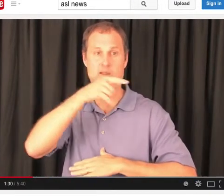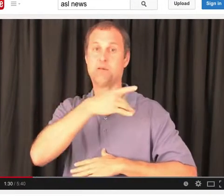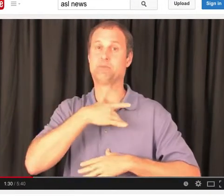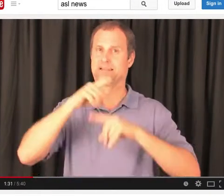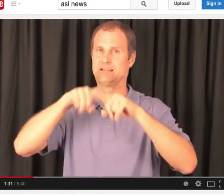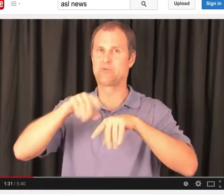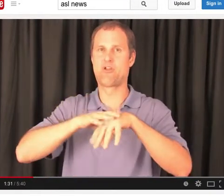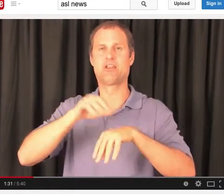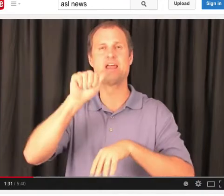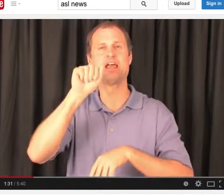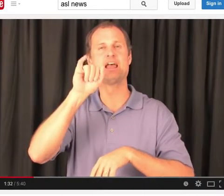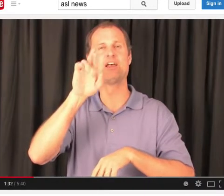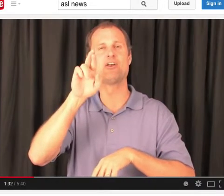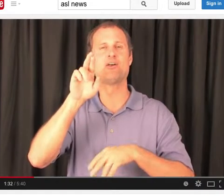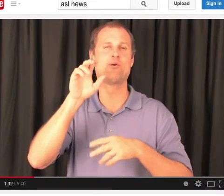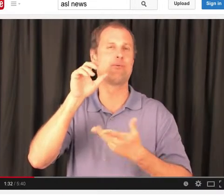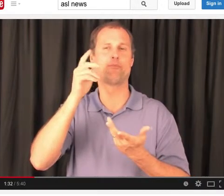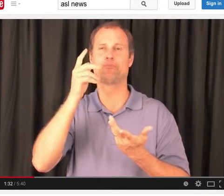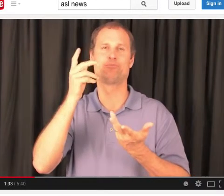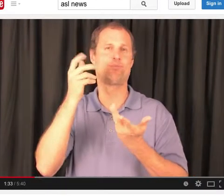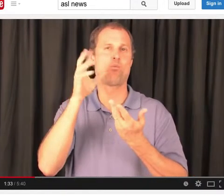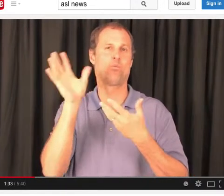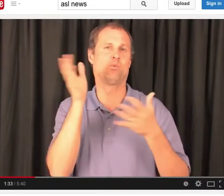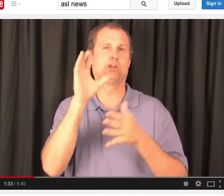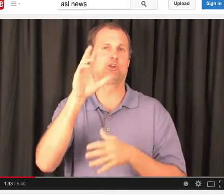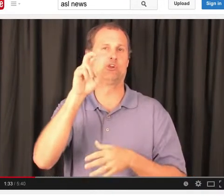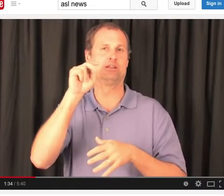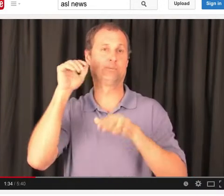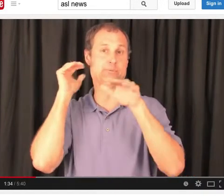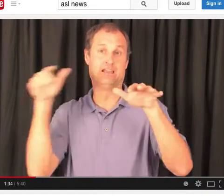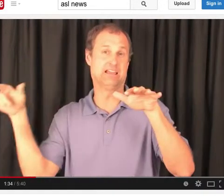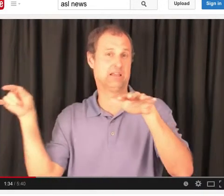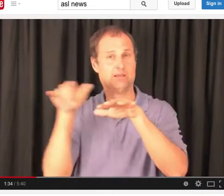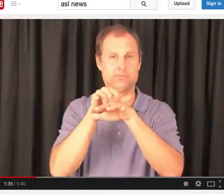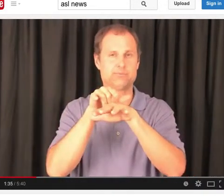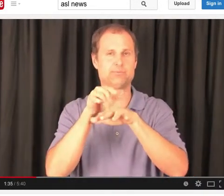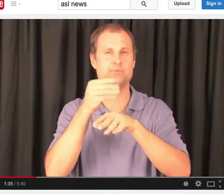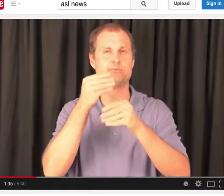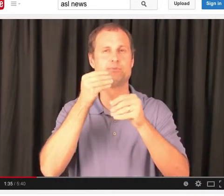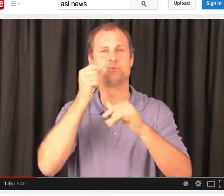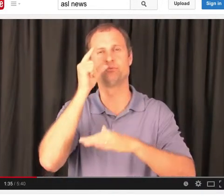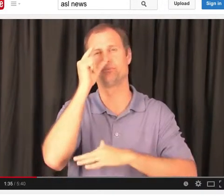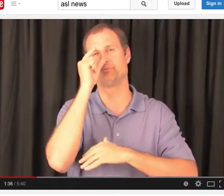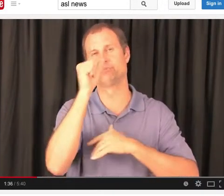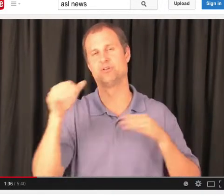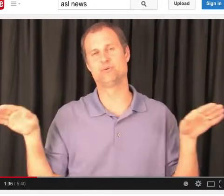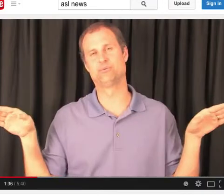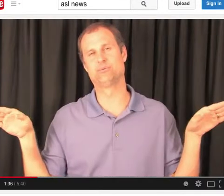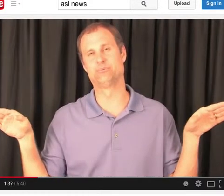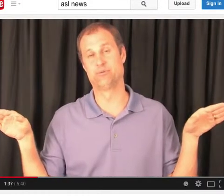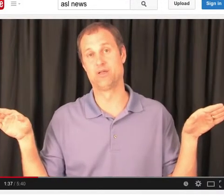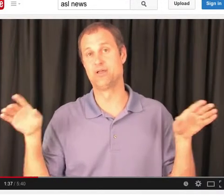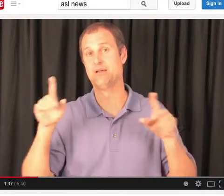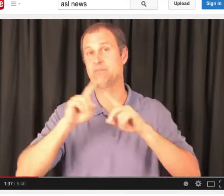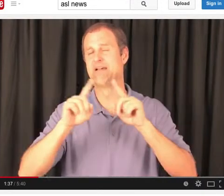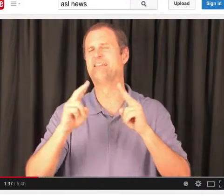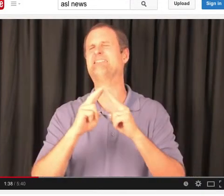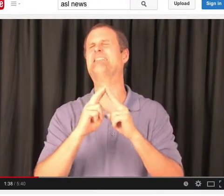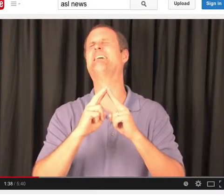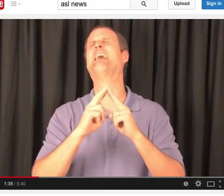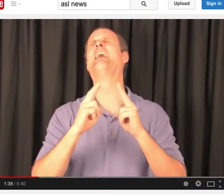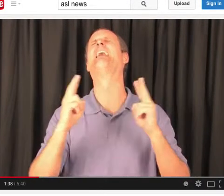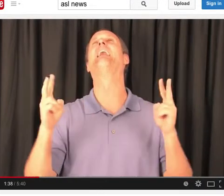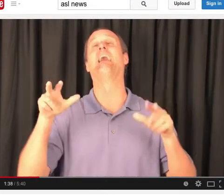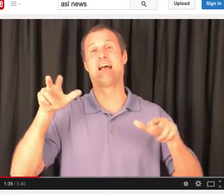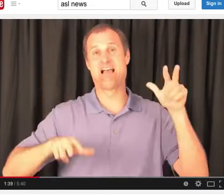Albatrosses are very polished flyers. They fly very smoothly. Doesn't matter if there's a heavy wind, they're